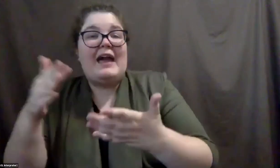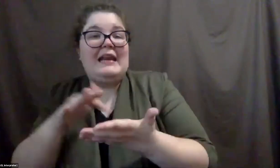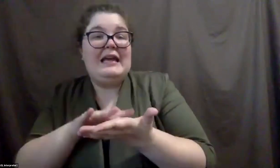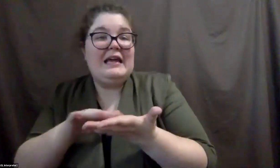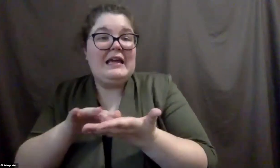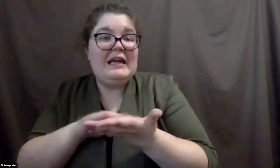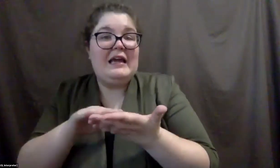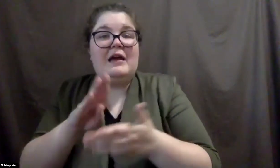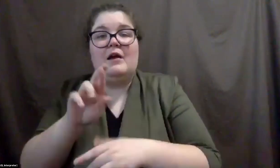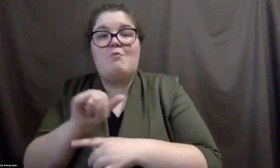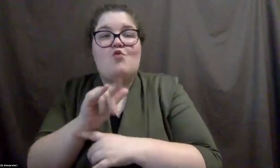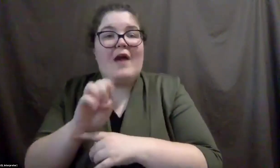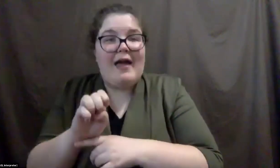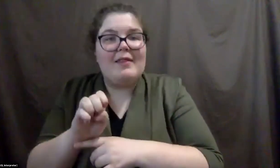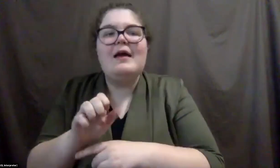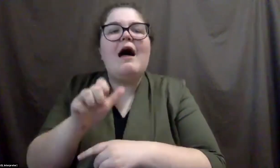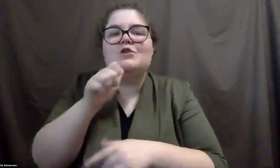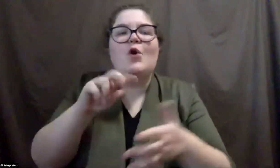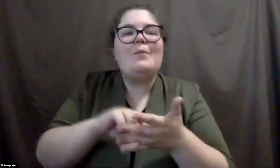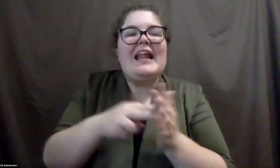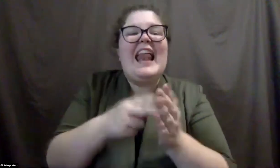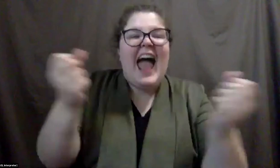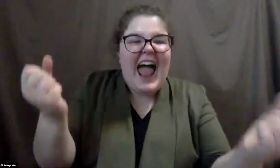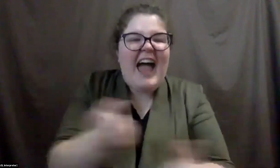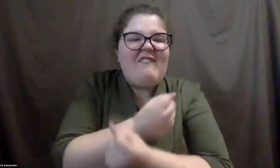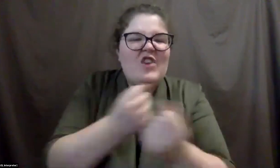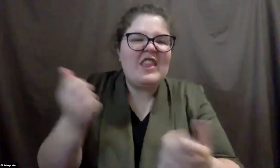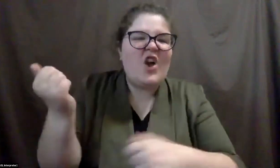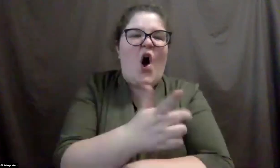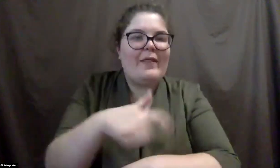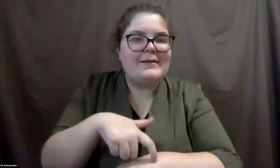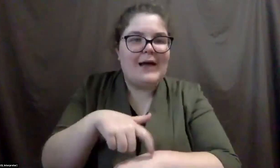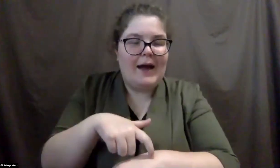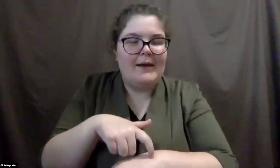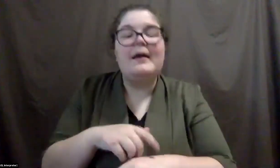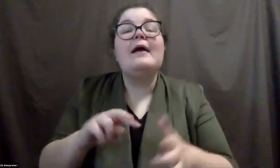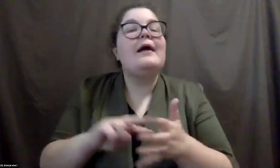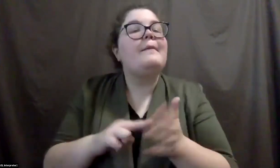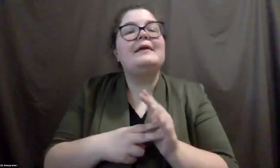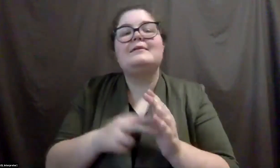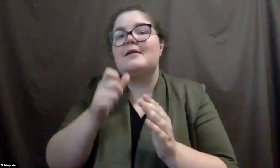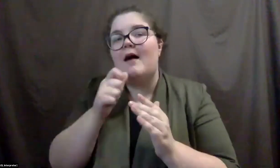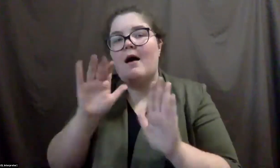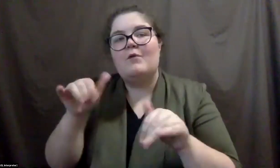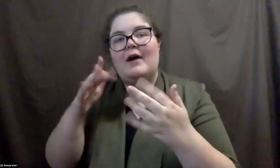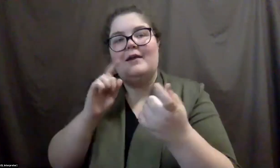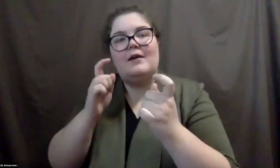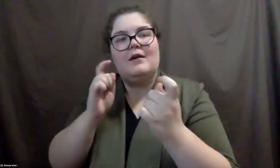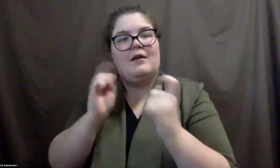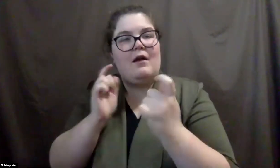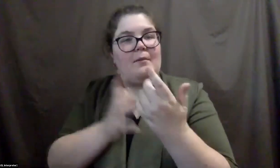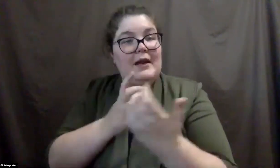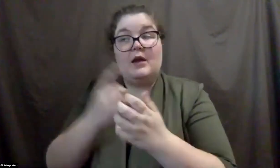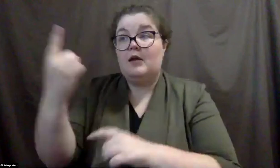having everything all the time. It's about not making an accommodation. So if someone comes to you and says,